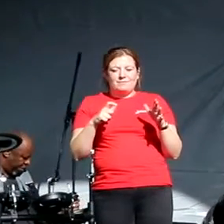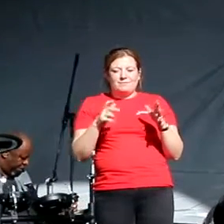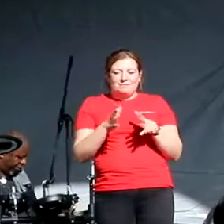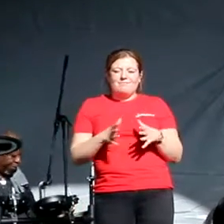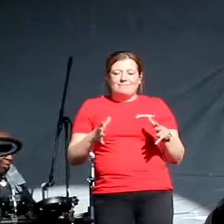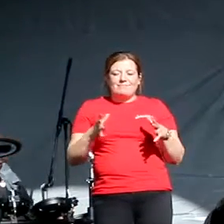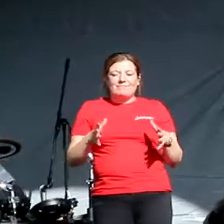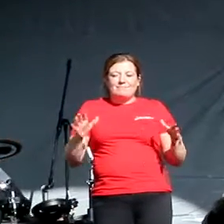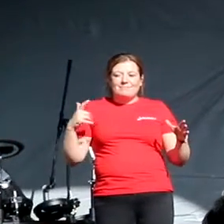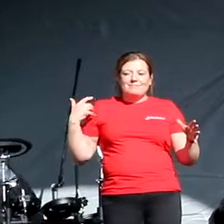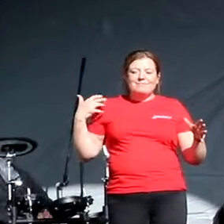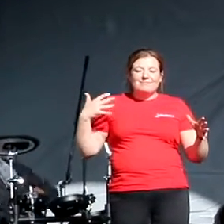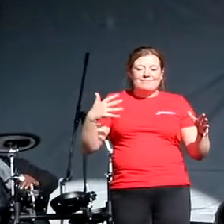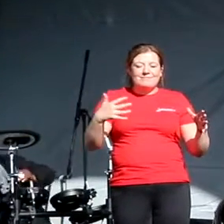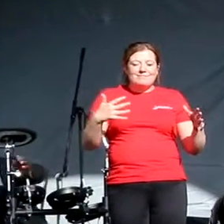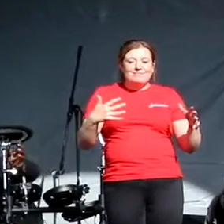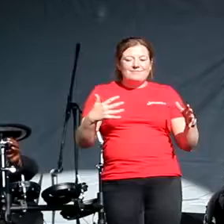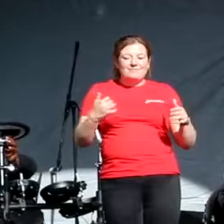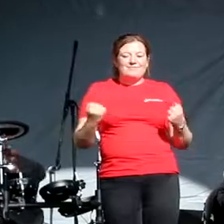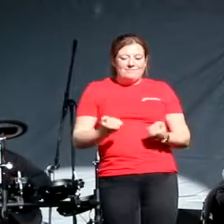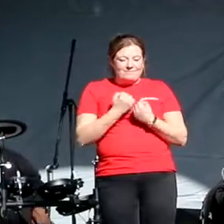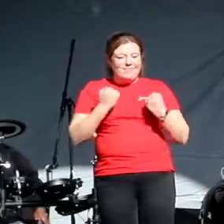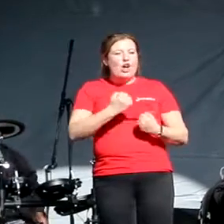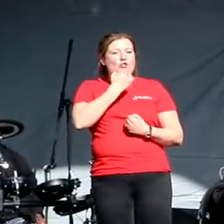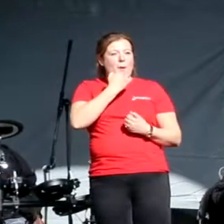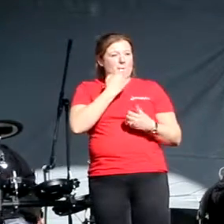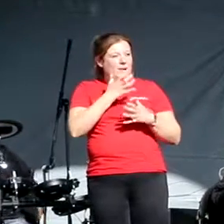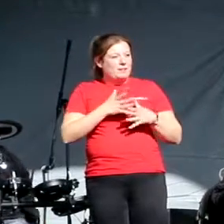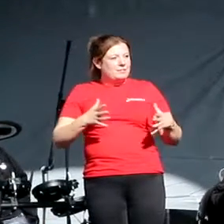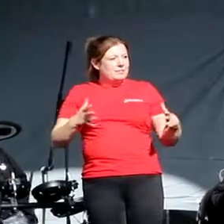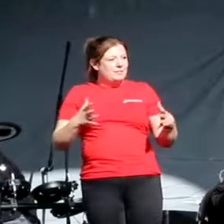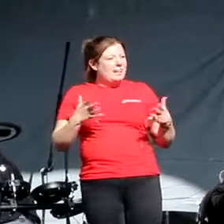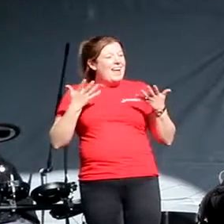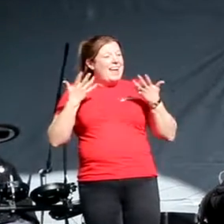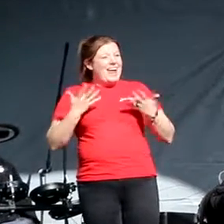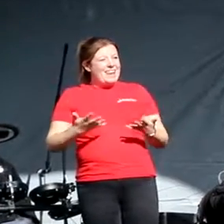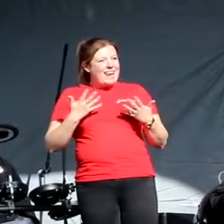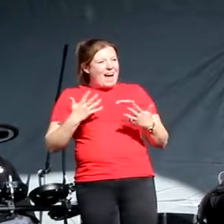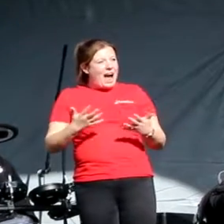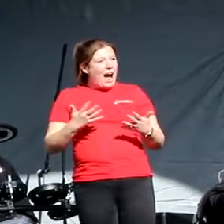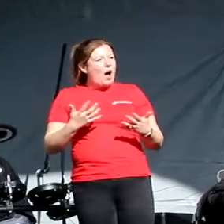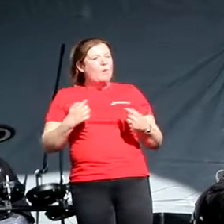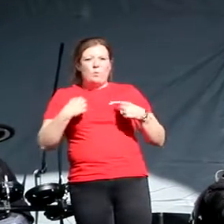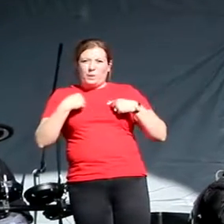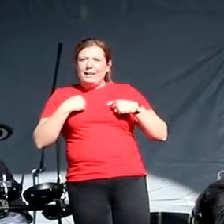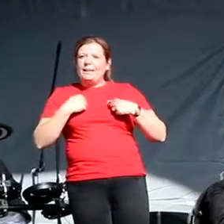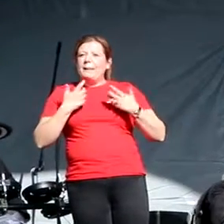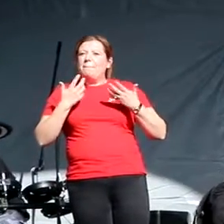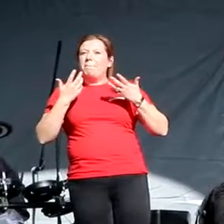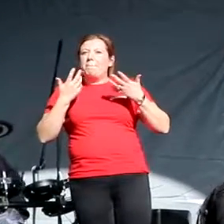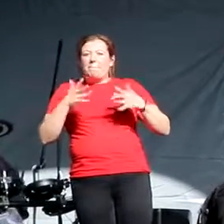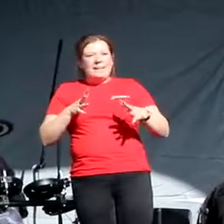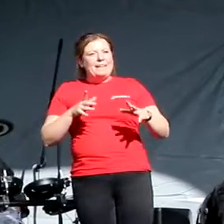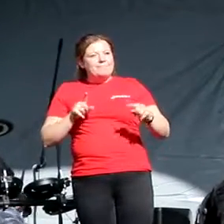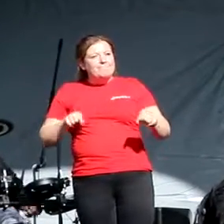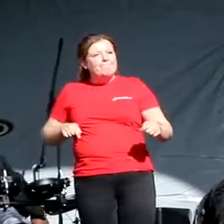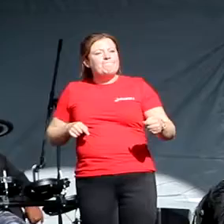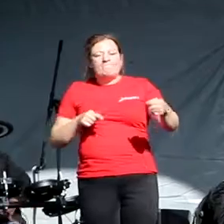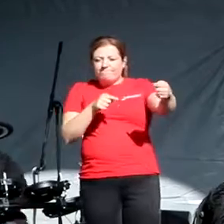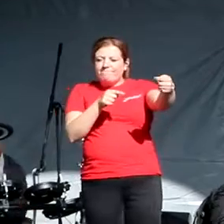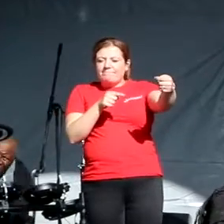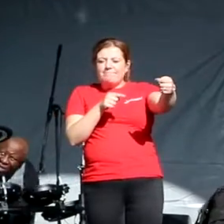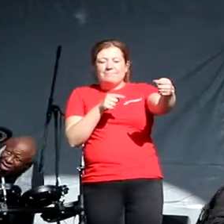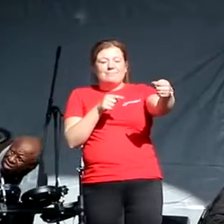and in numbers. We have taken the fight to